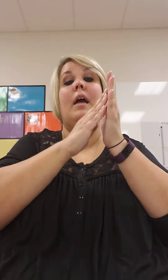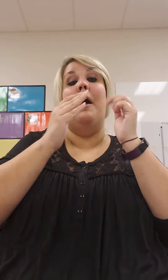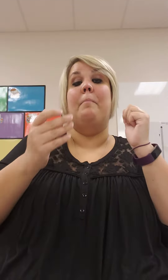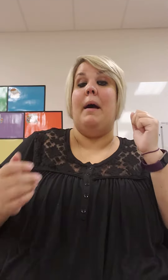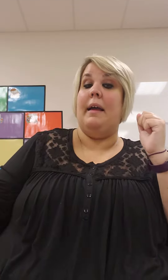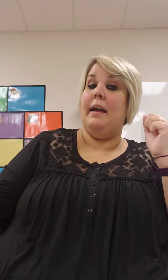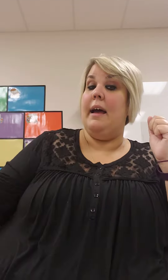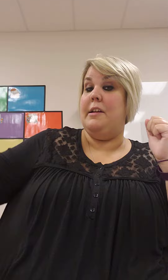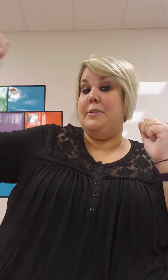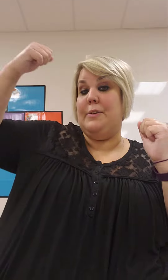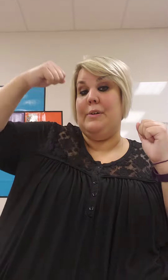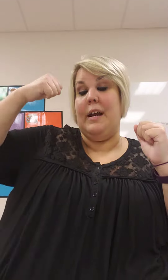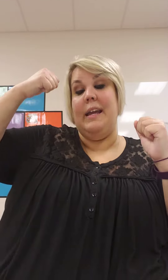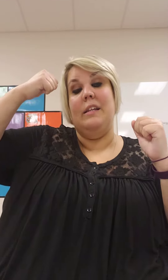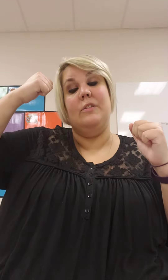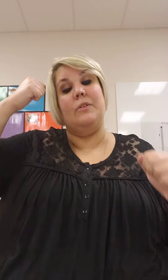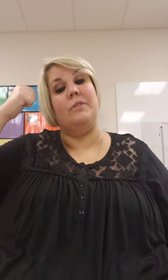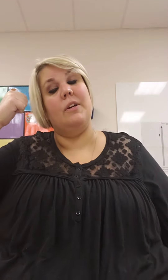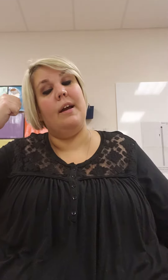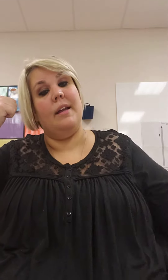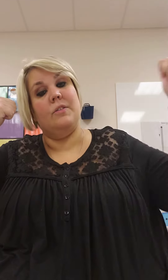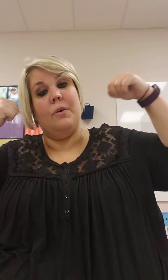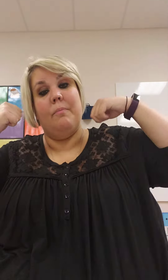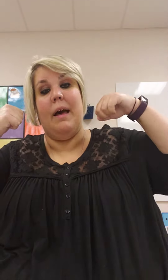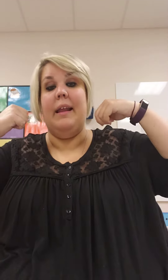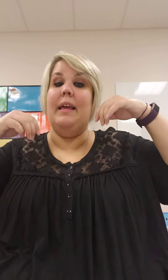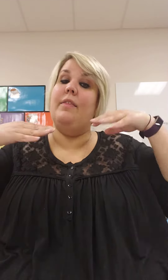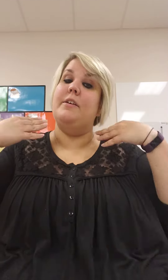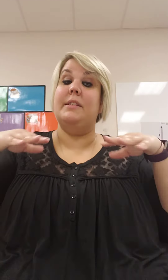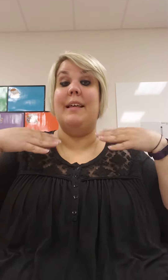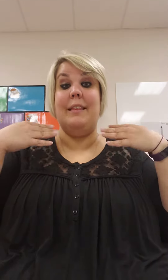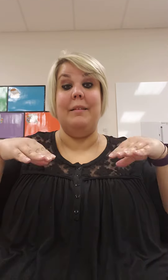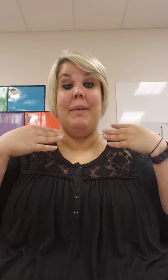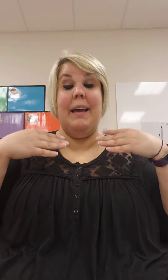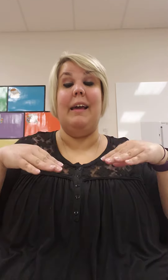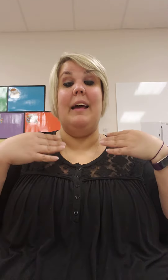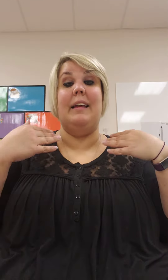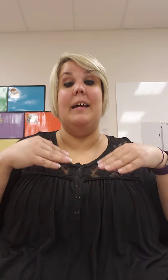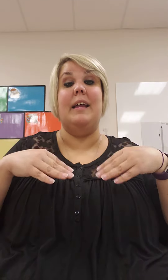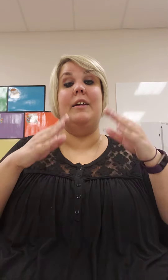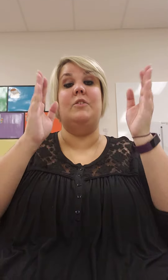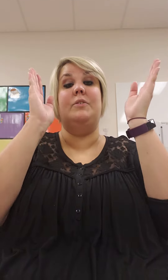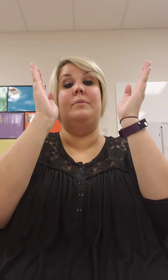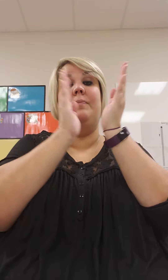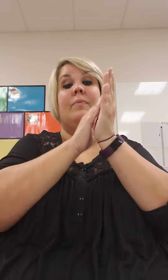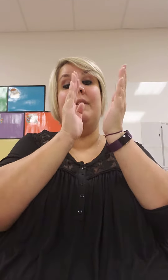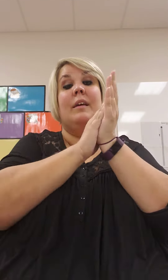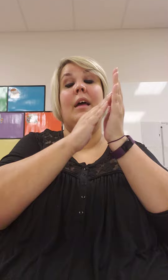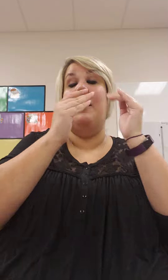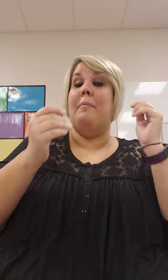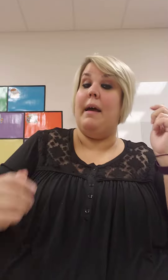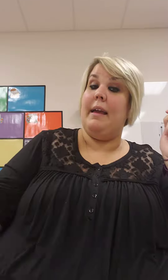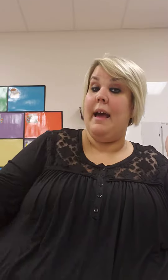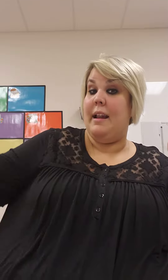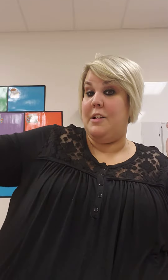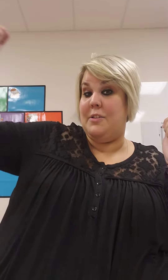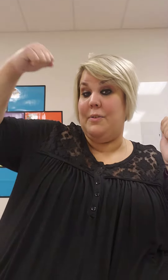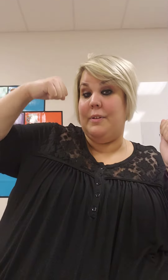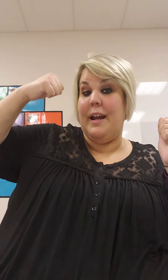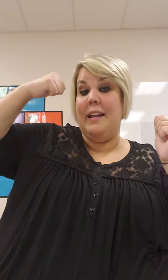My God is so great, so strong and so mighty, there's nothing my God cannot do. My God is so great,